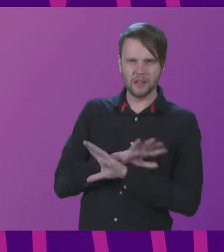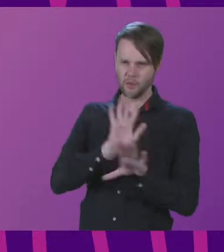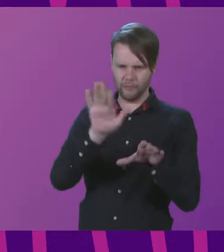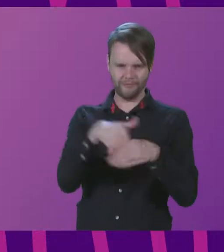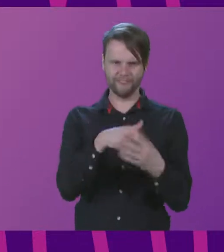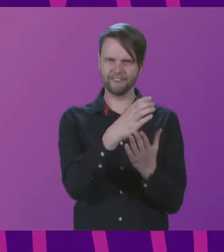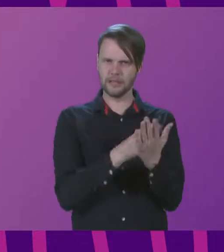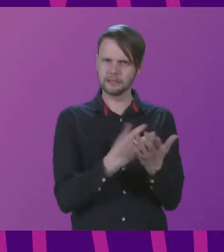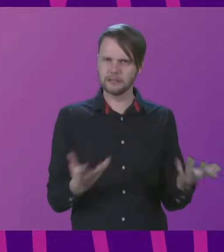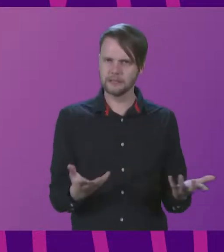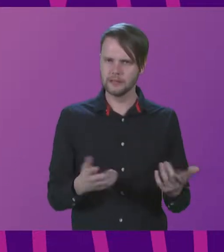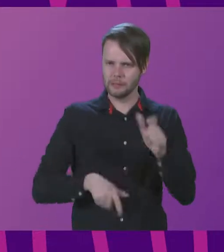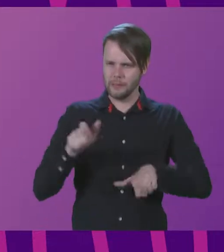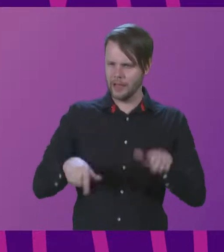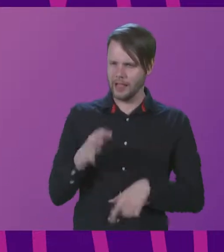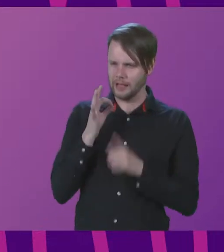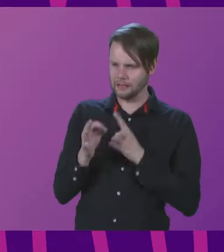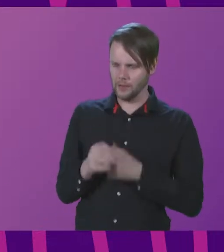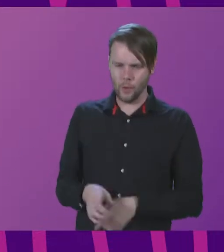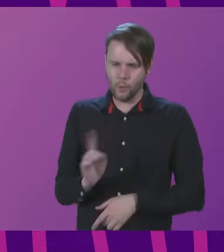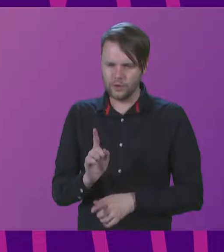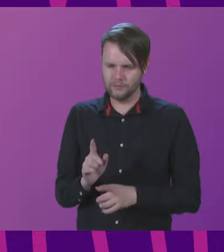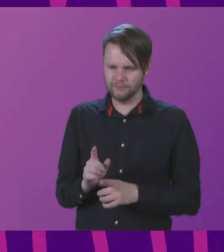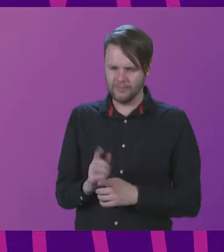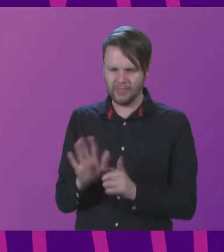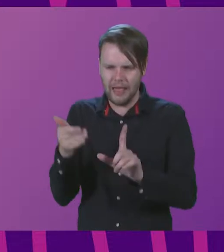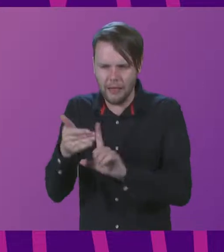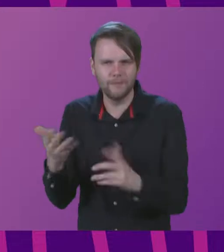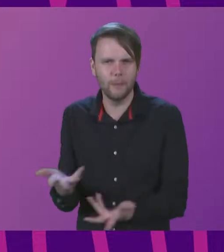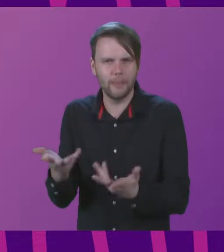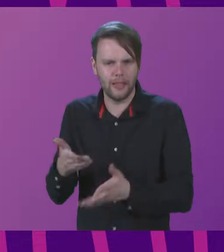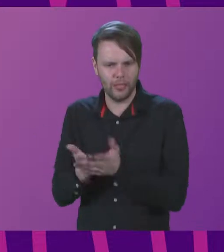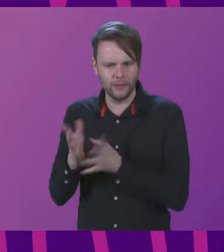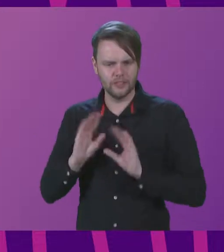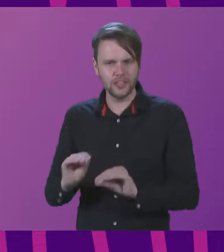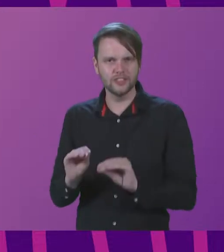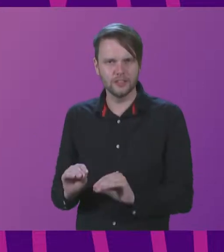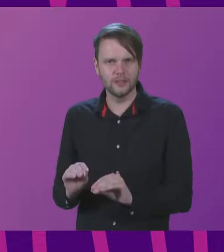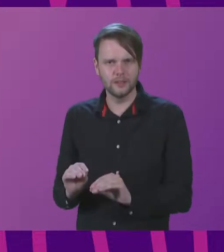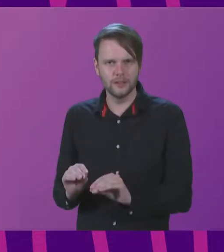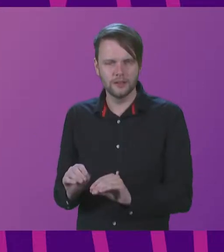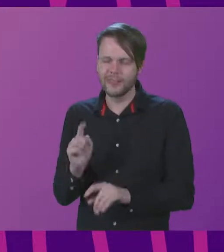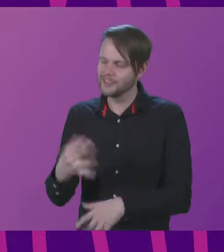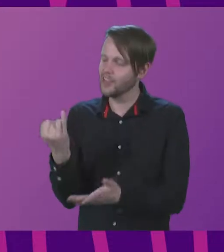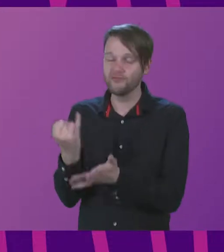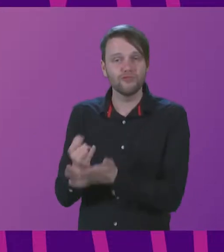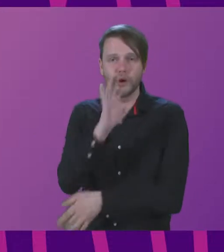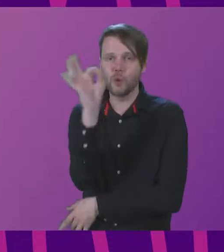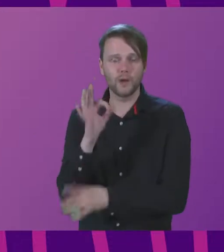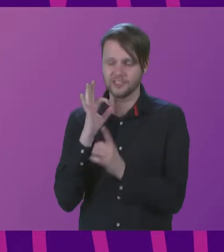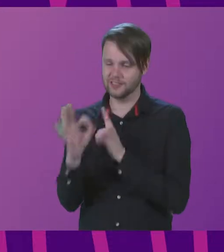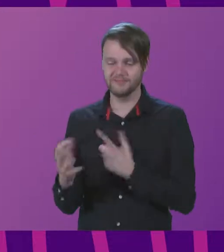in. So people ask, what is the purpose of play in education? But that is the wrong question.